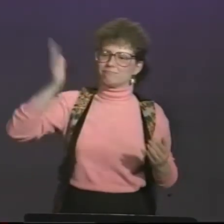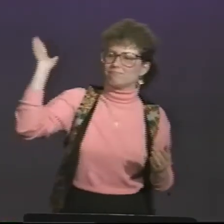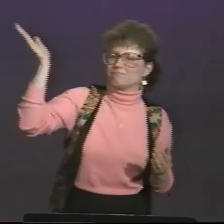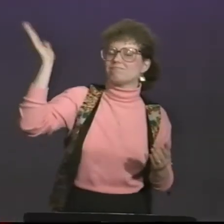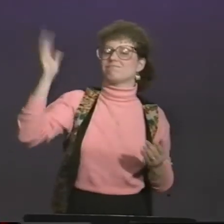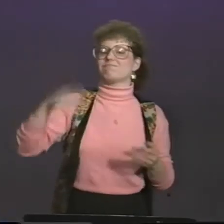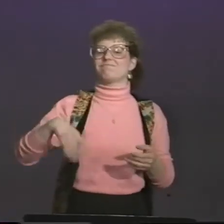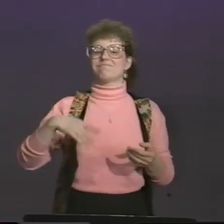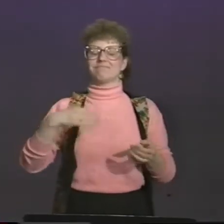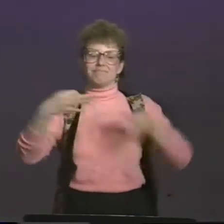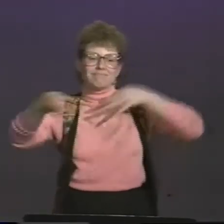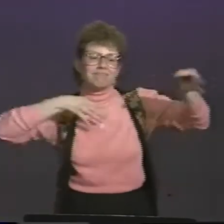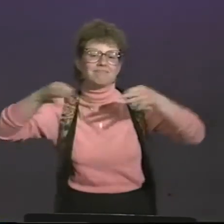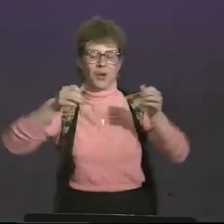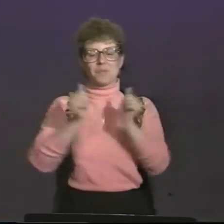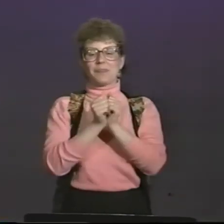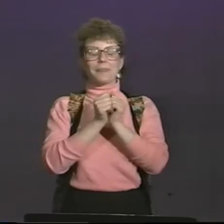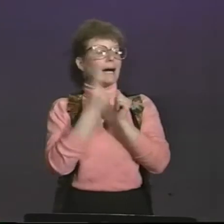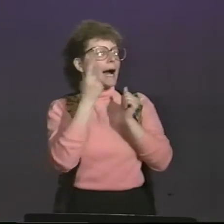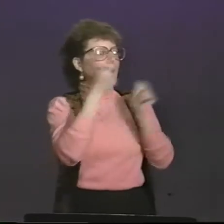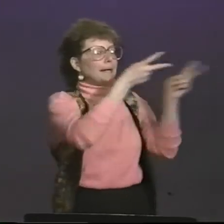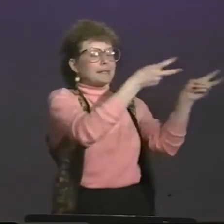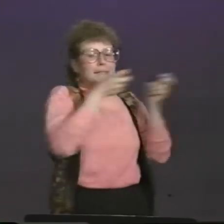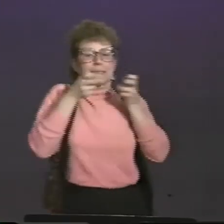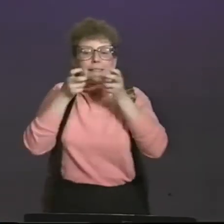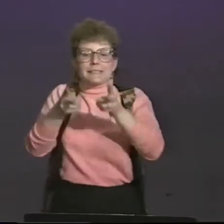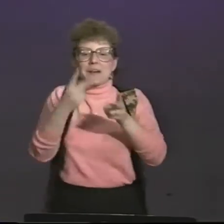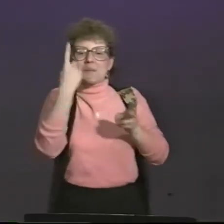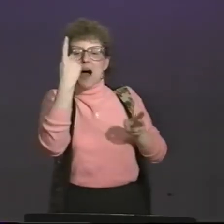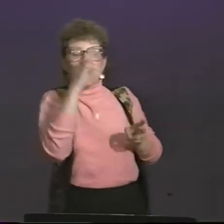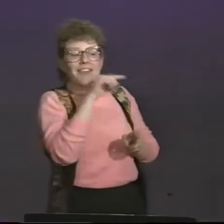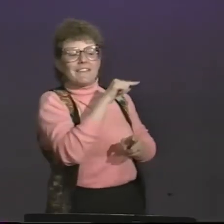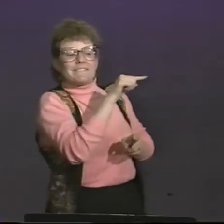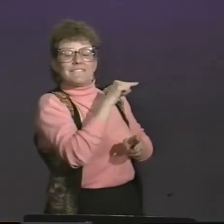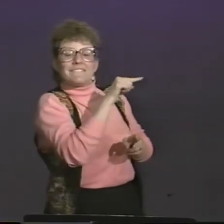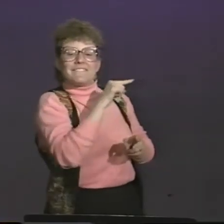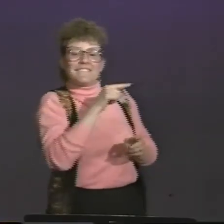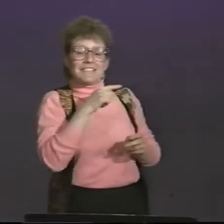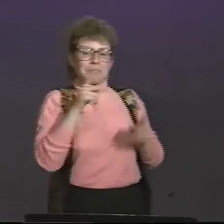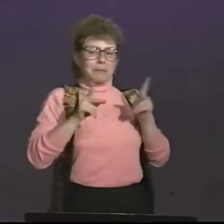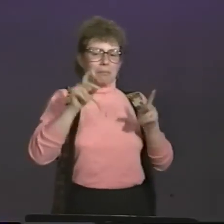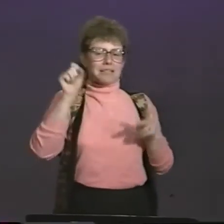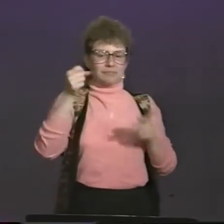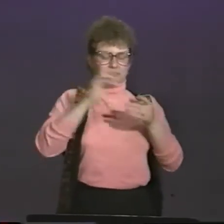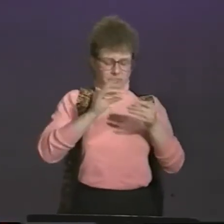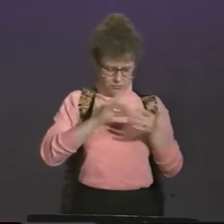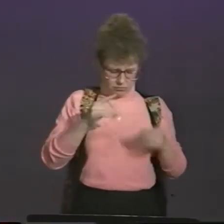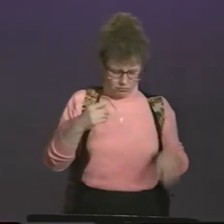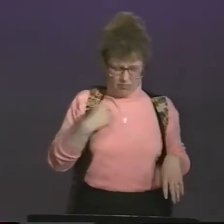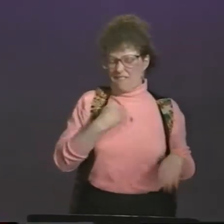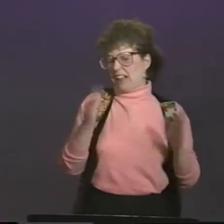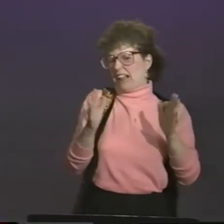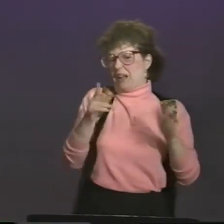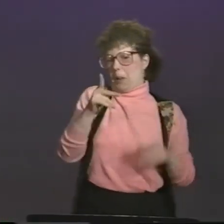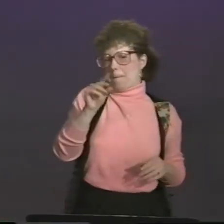to end my talk and my explanation of this topic with something that I took from one of the people's interviews that I videotaped.